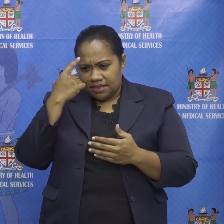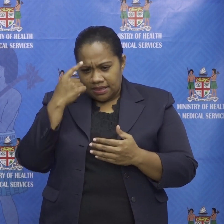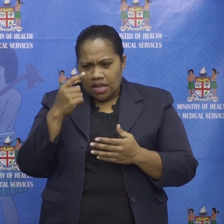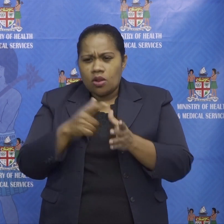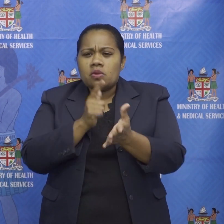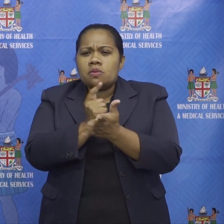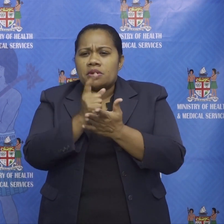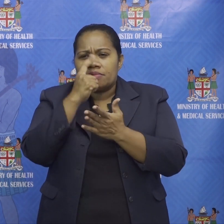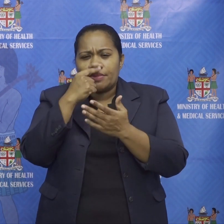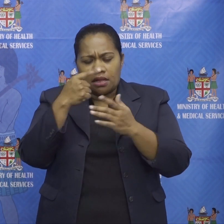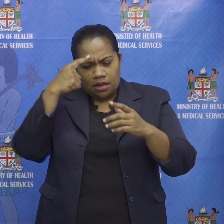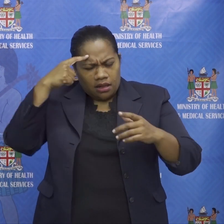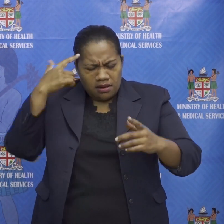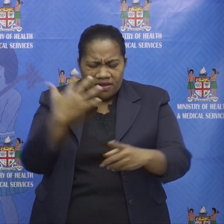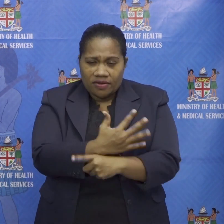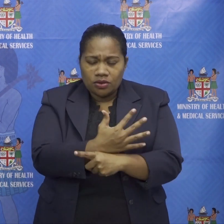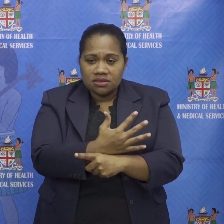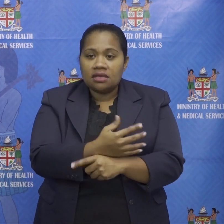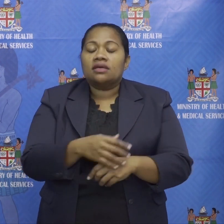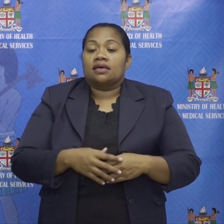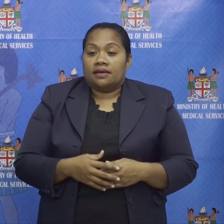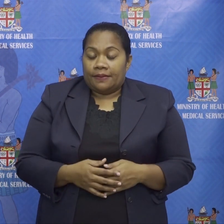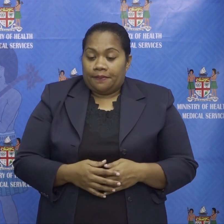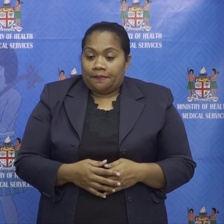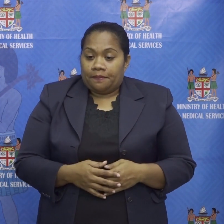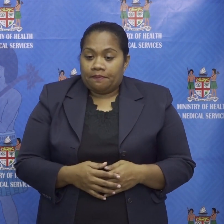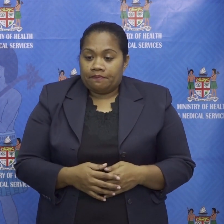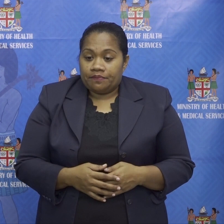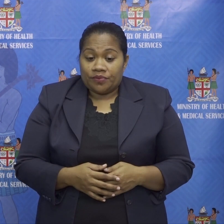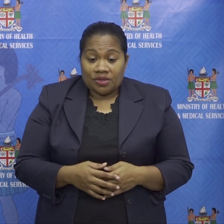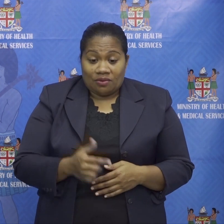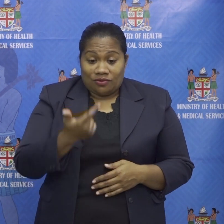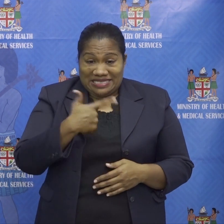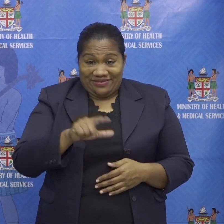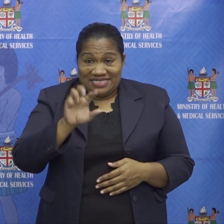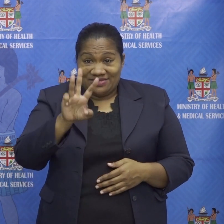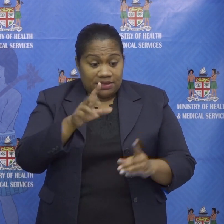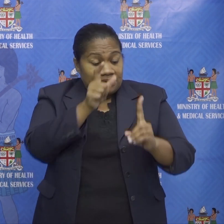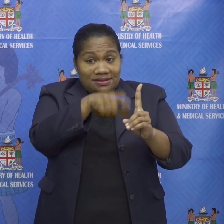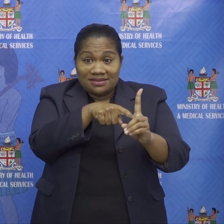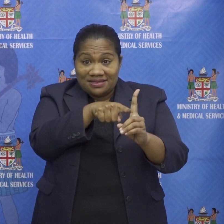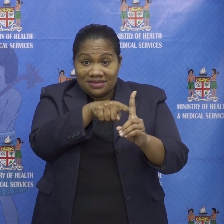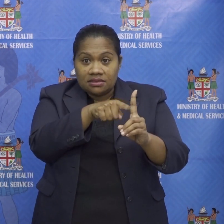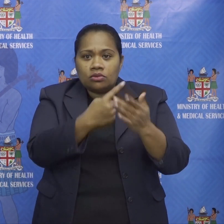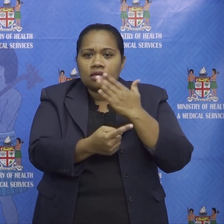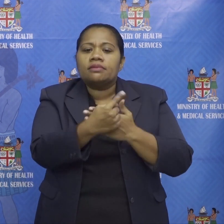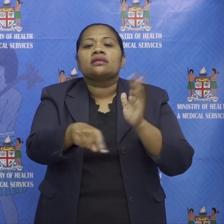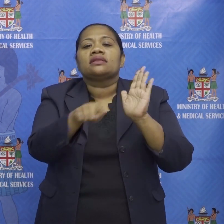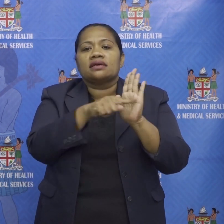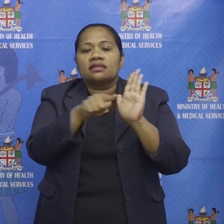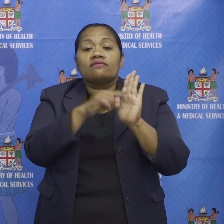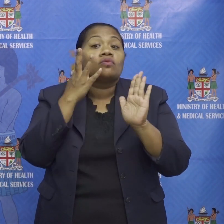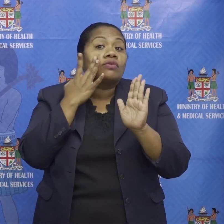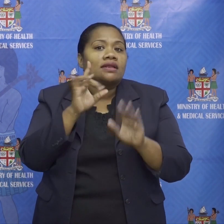confused out there he tested case 73 was negative in a test on the 10th